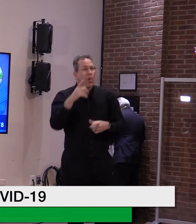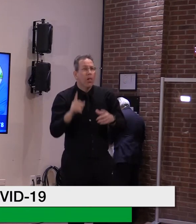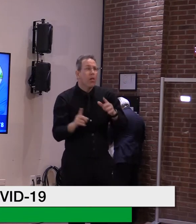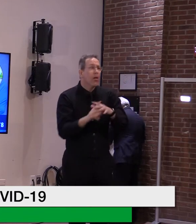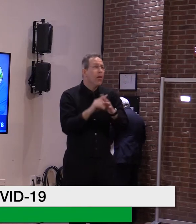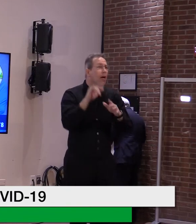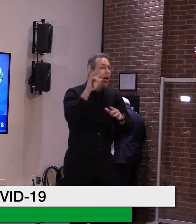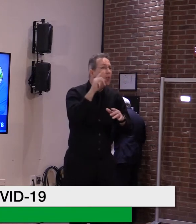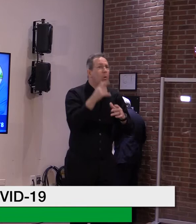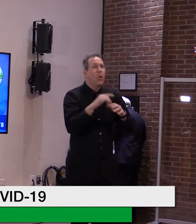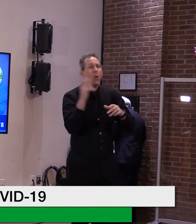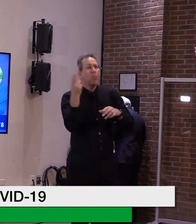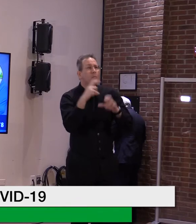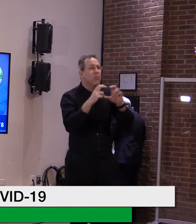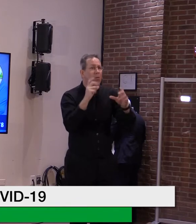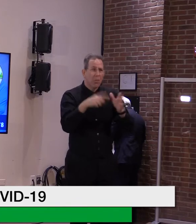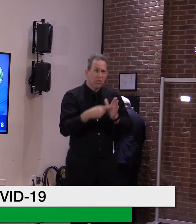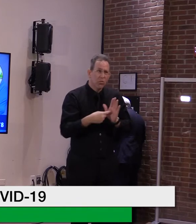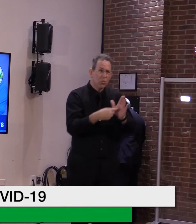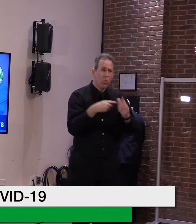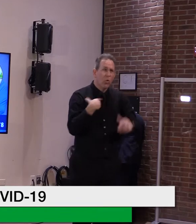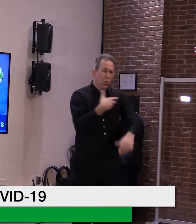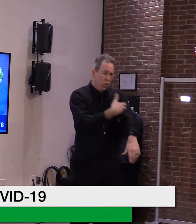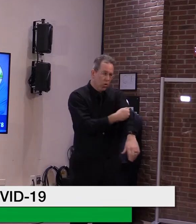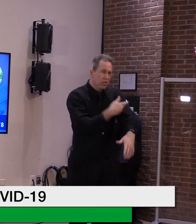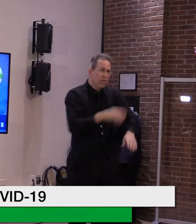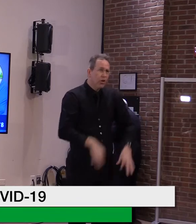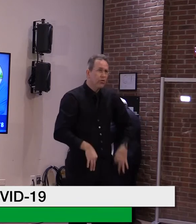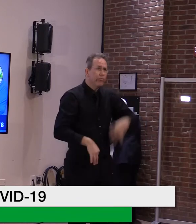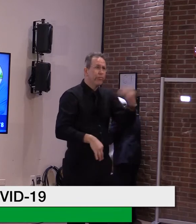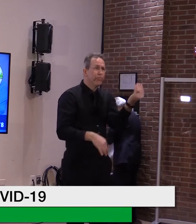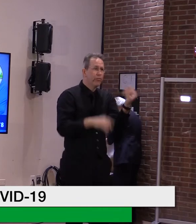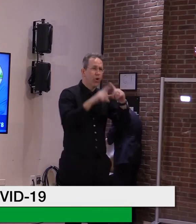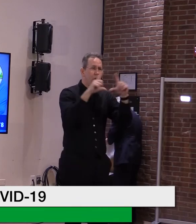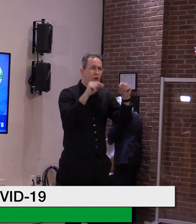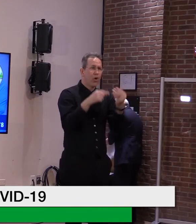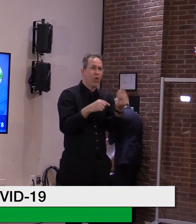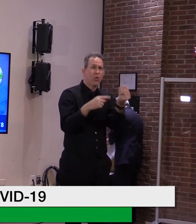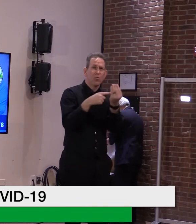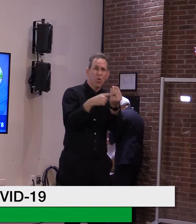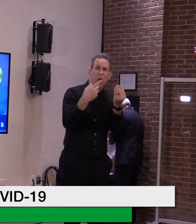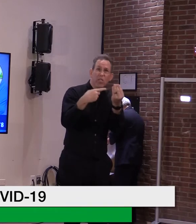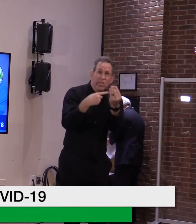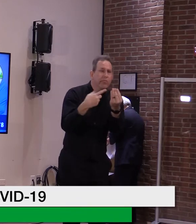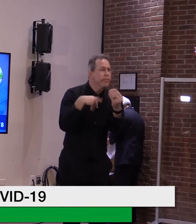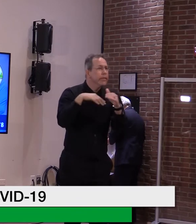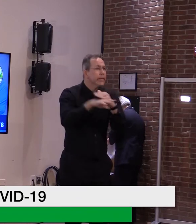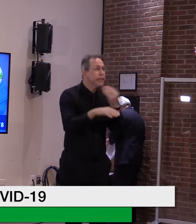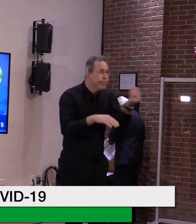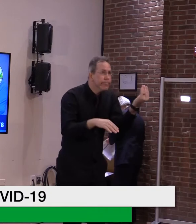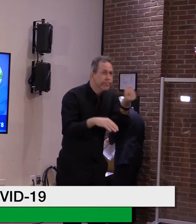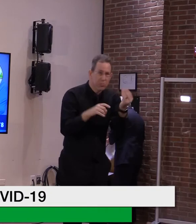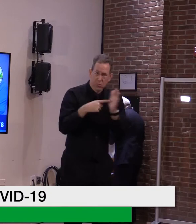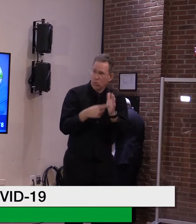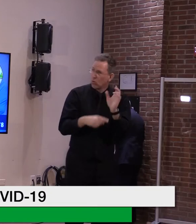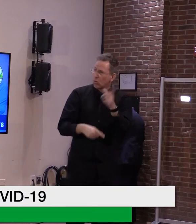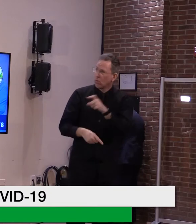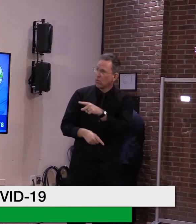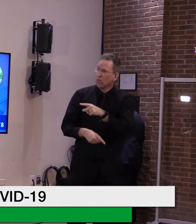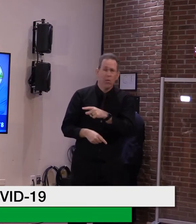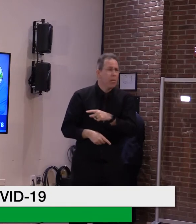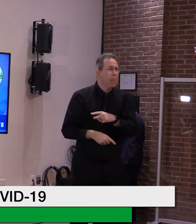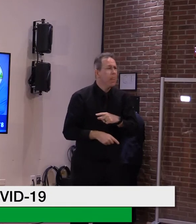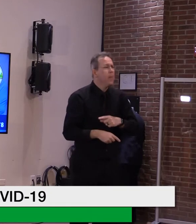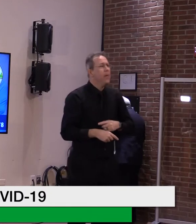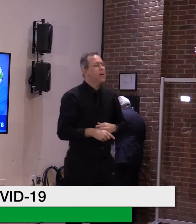be presented at an airline gate? The Biden administration is actually looking at that right as we speak